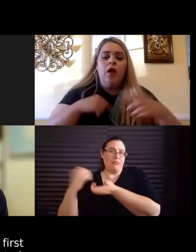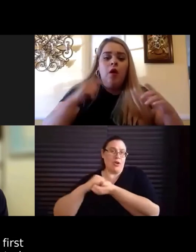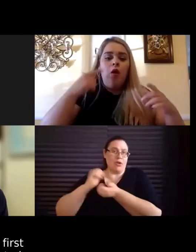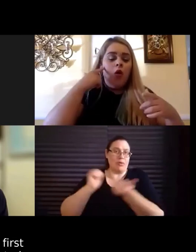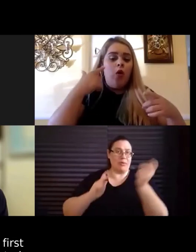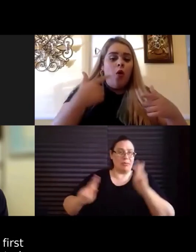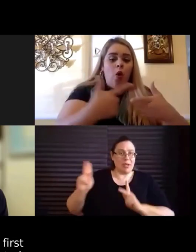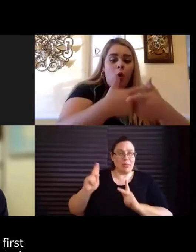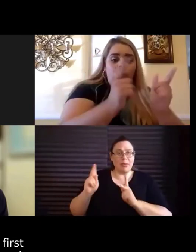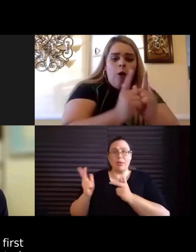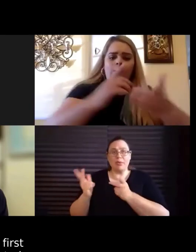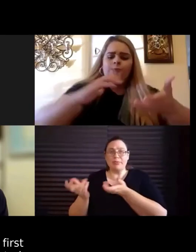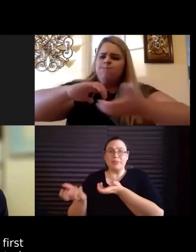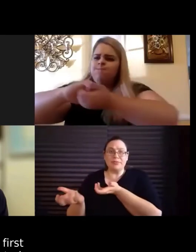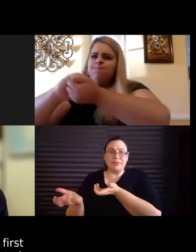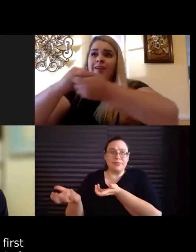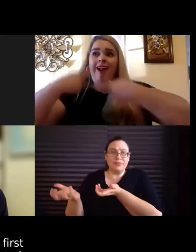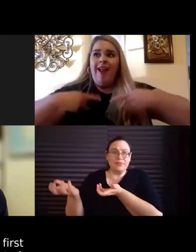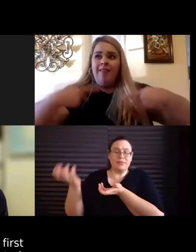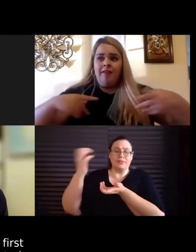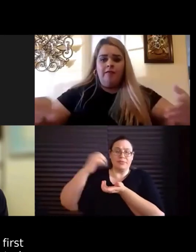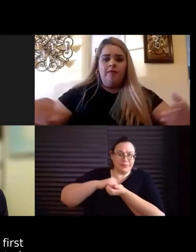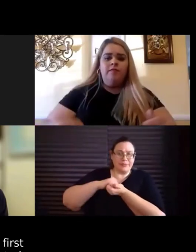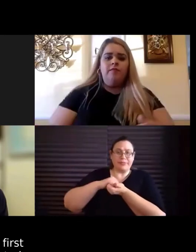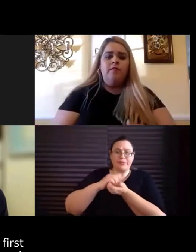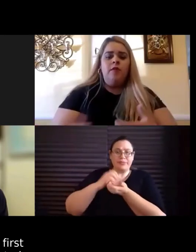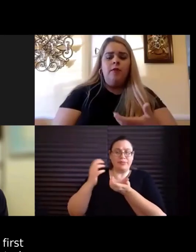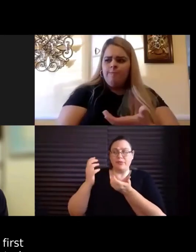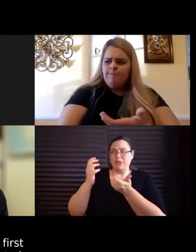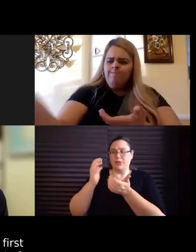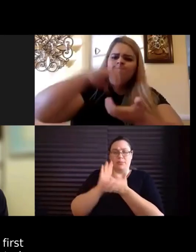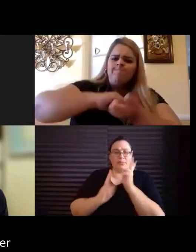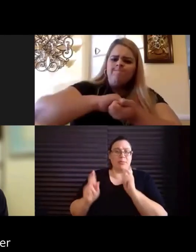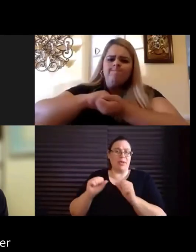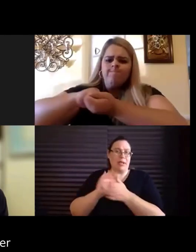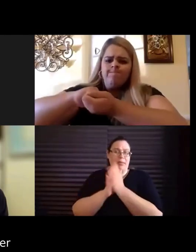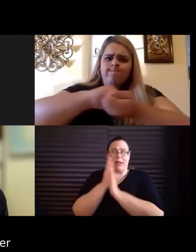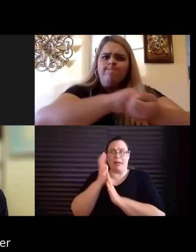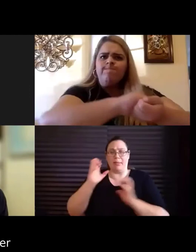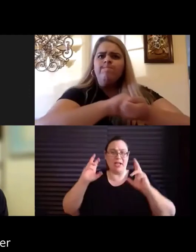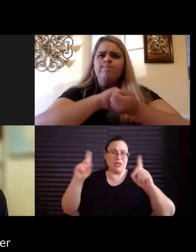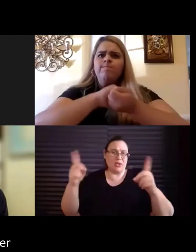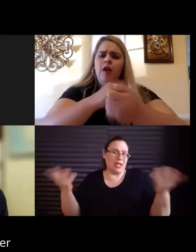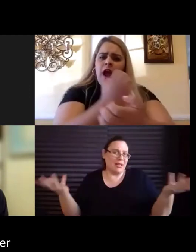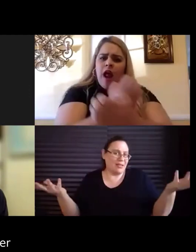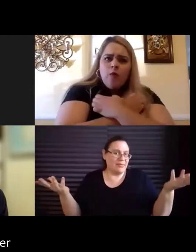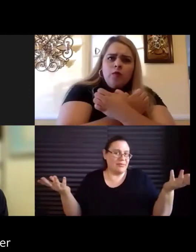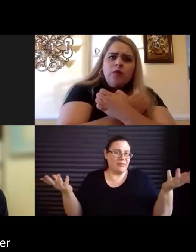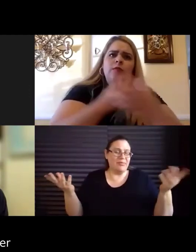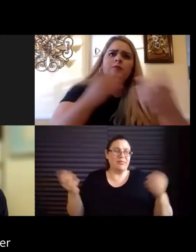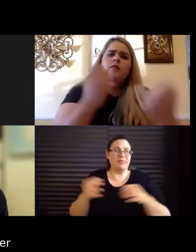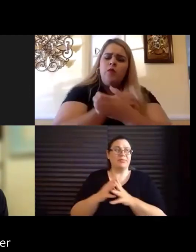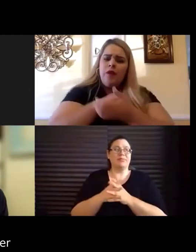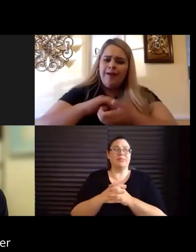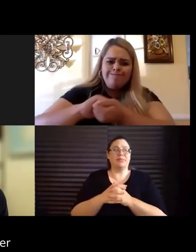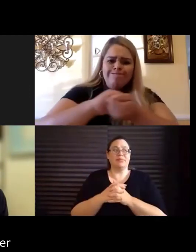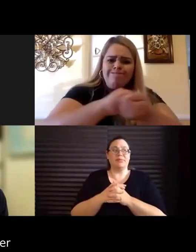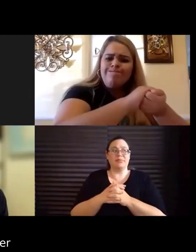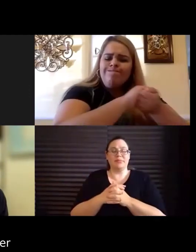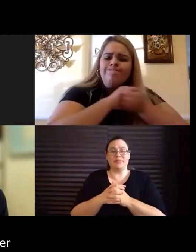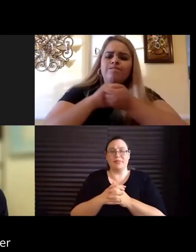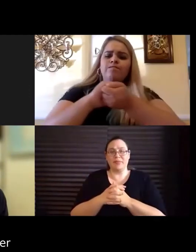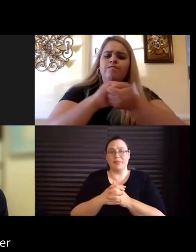first, so they can, so they can be educated. You know, you can't throw charity with